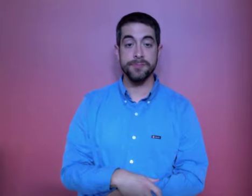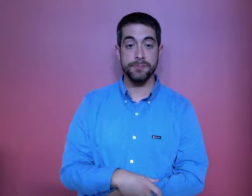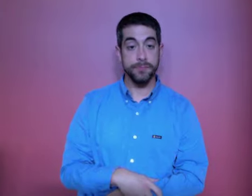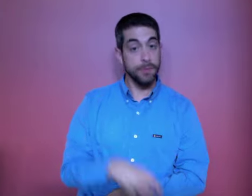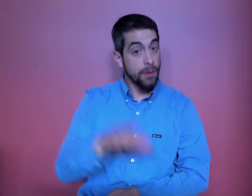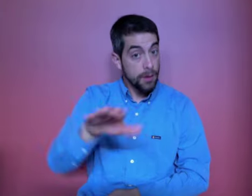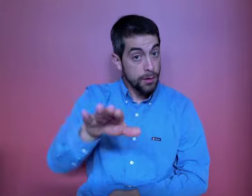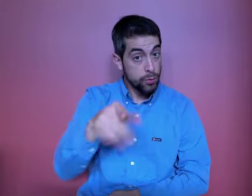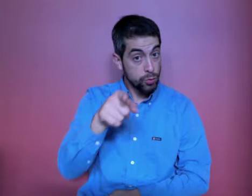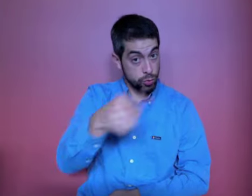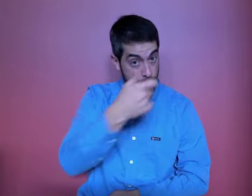development.